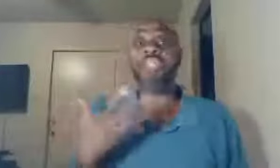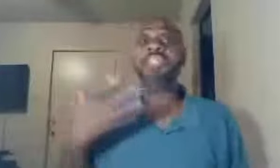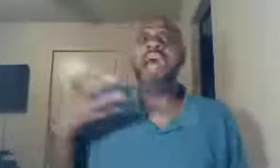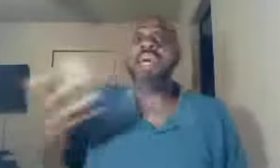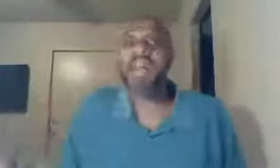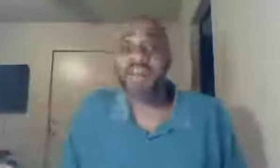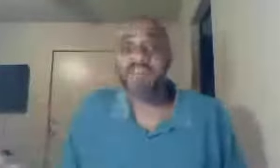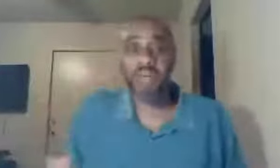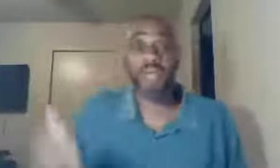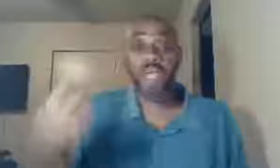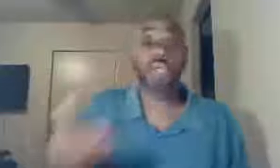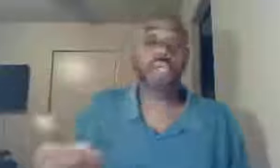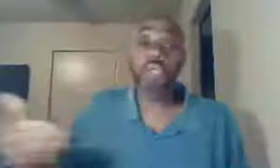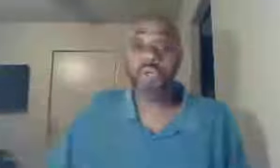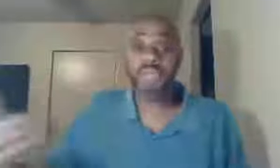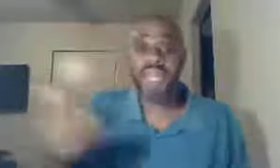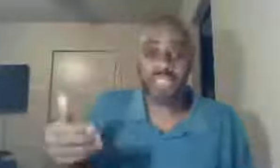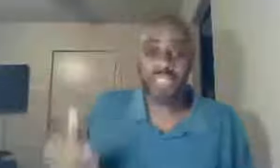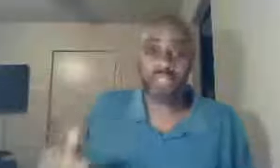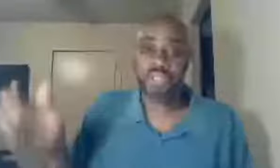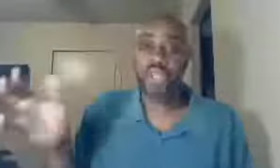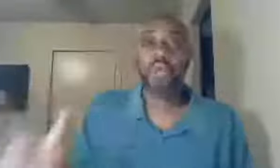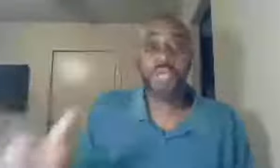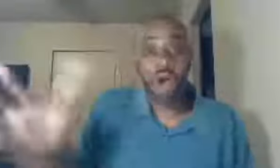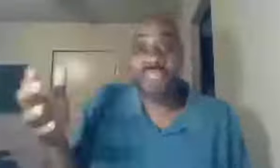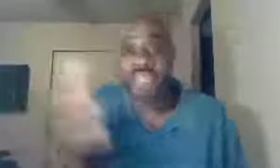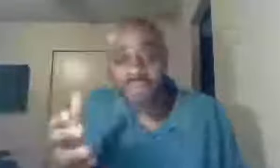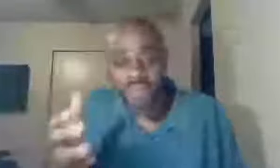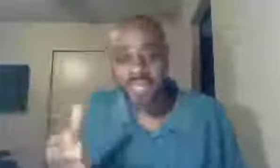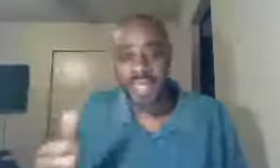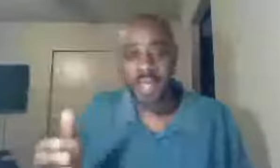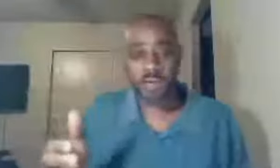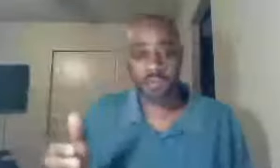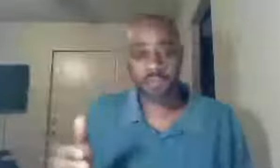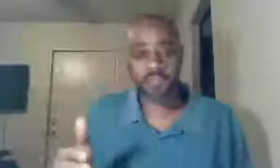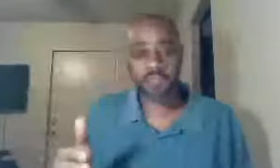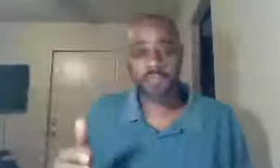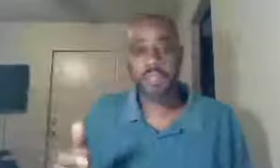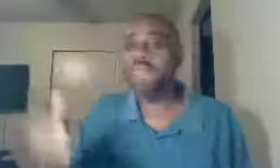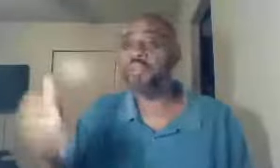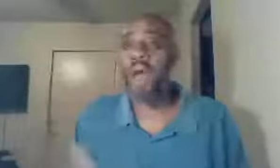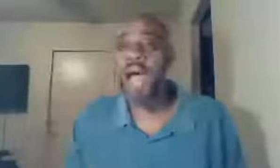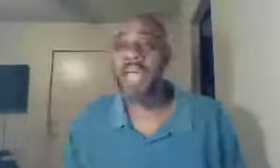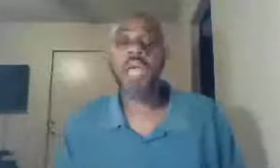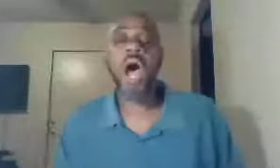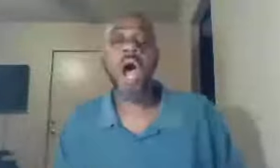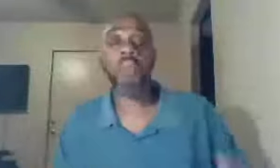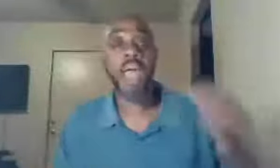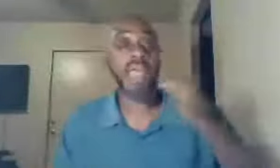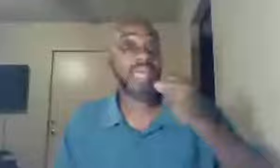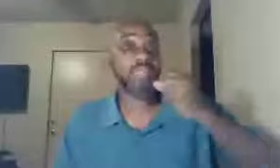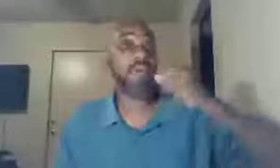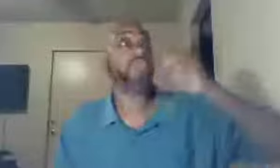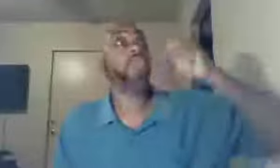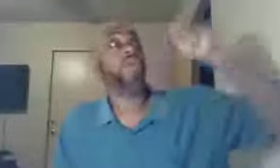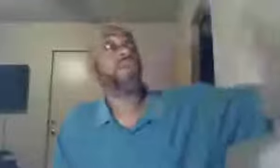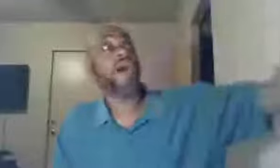just not of them, we are new creations, we are different now, that's why, our ways must glorify,